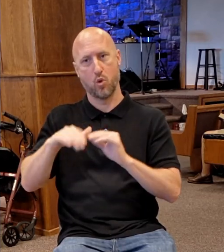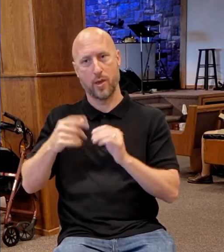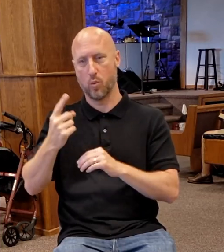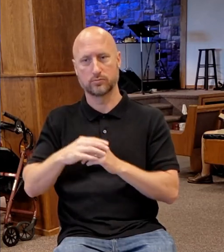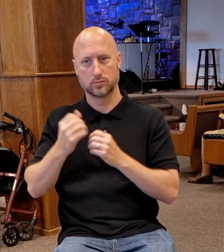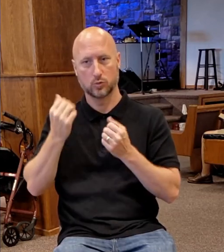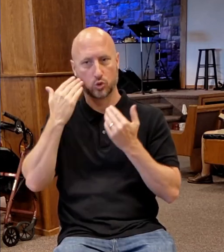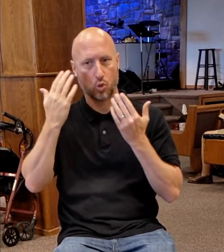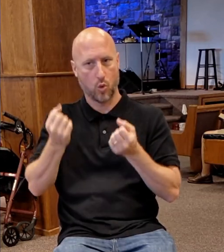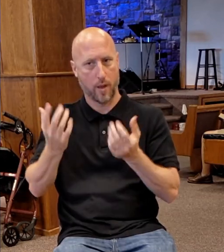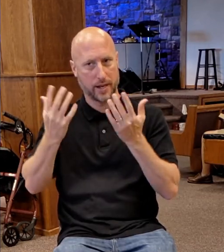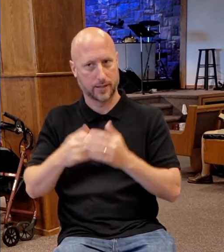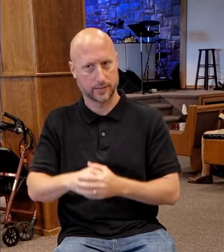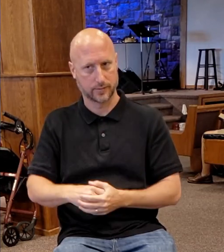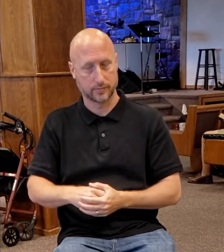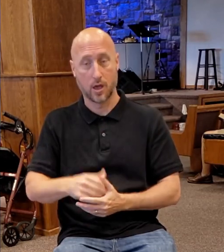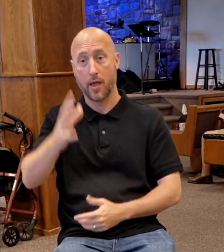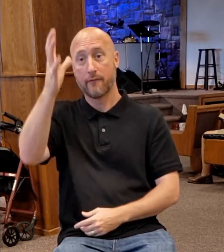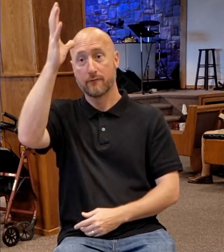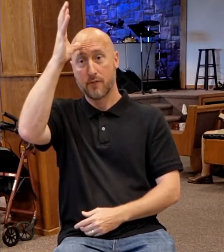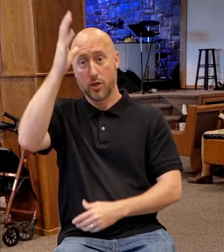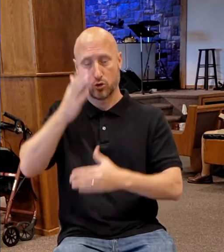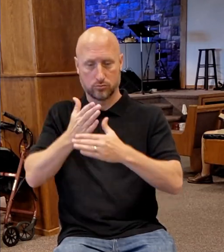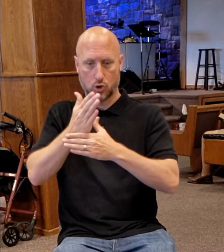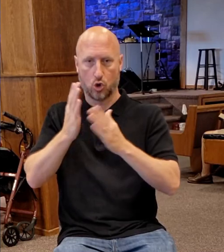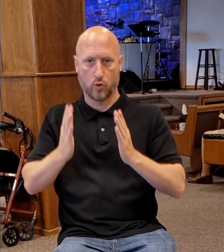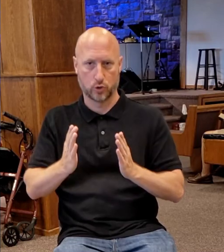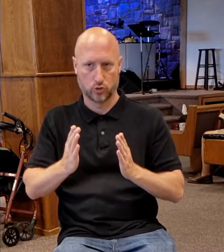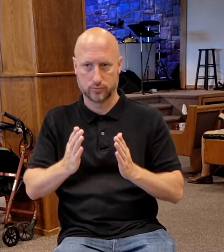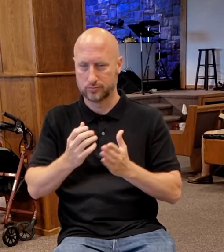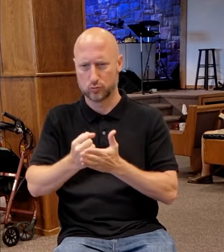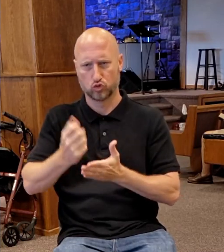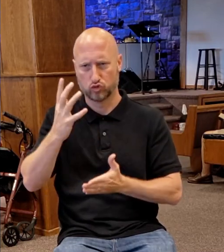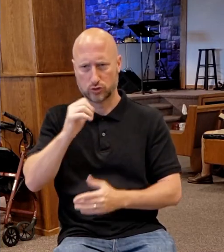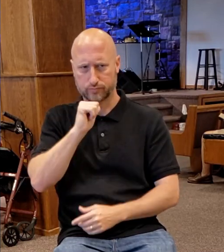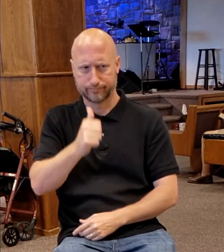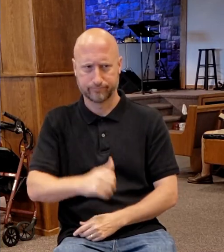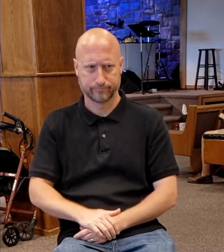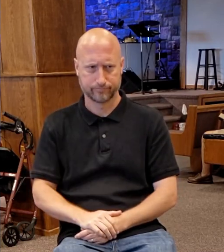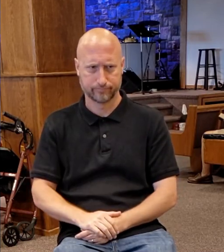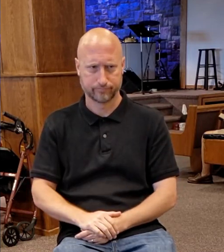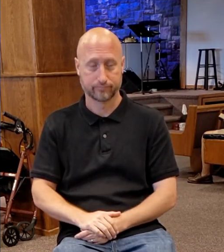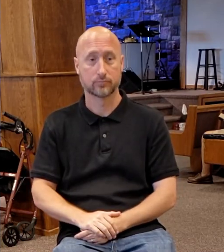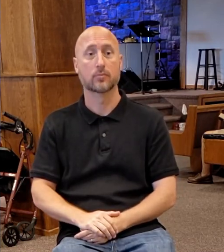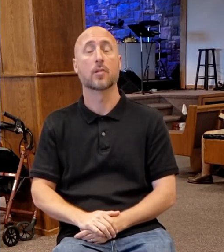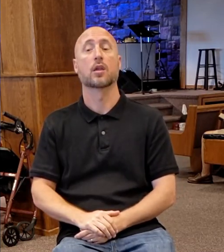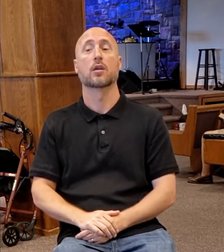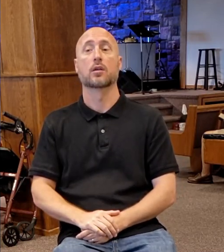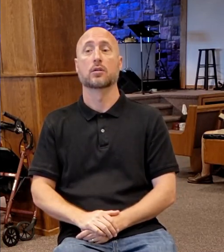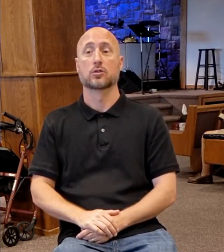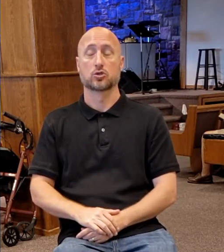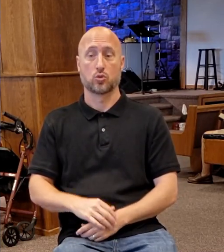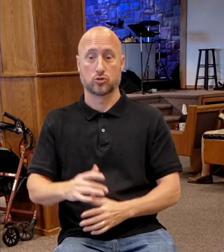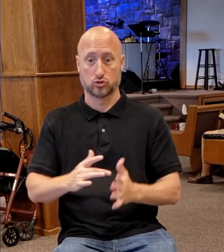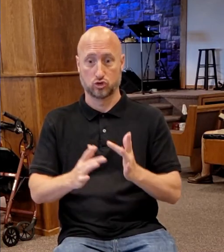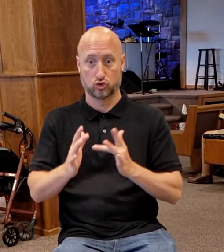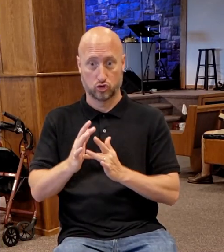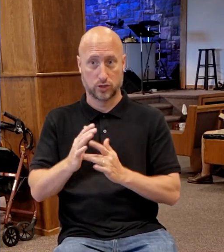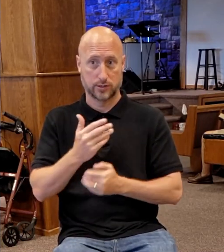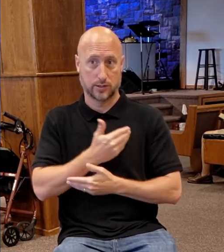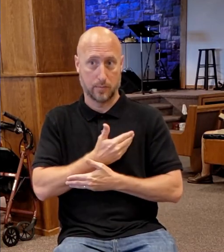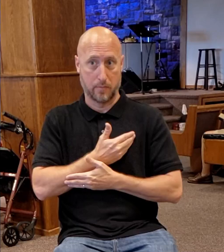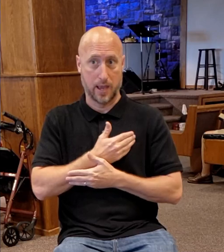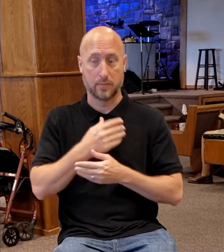carpenter. He's not wealthy. When he offers his offering, when Jesus is a babe of dedication,